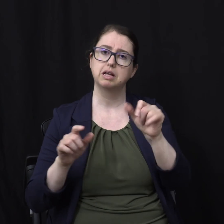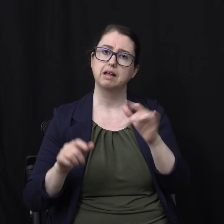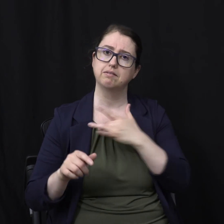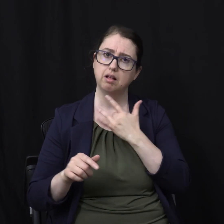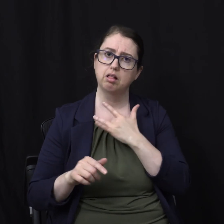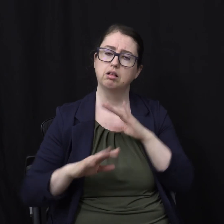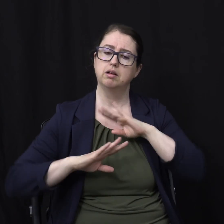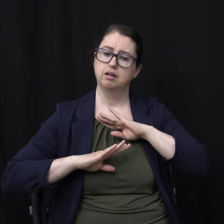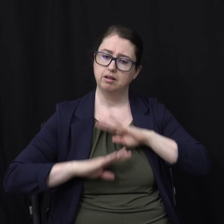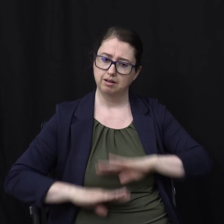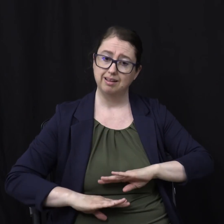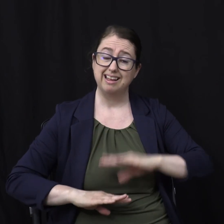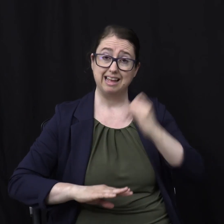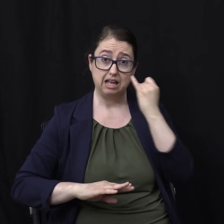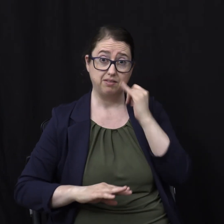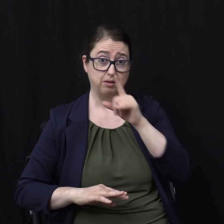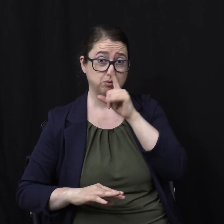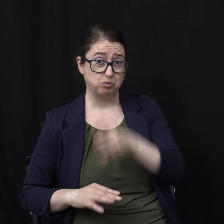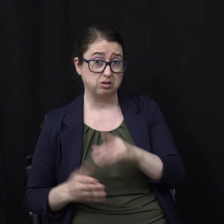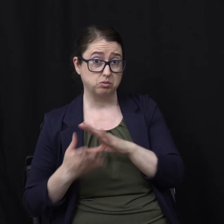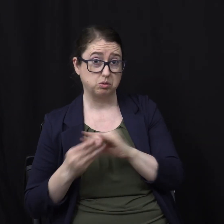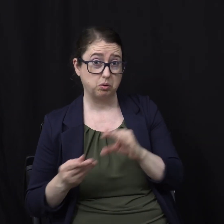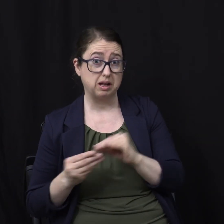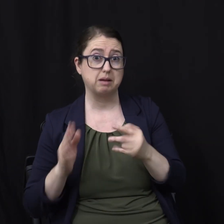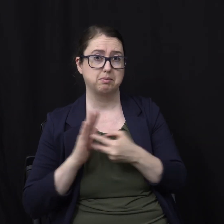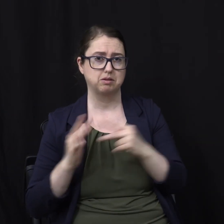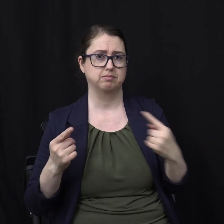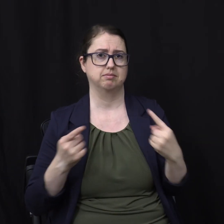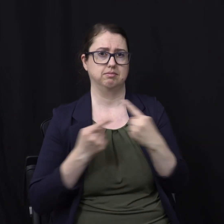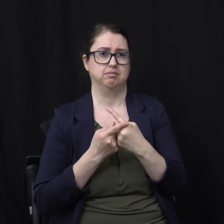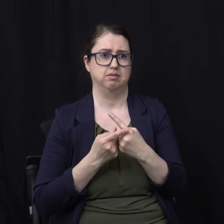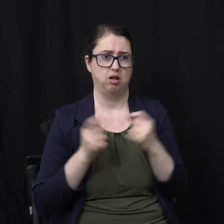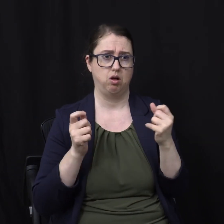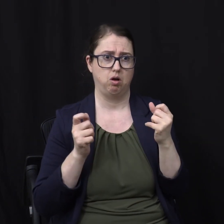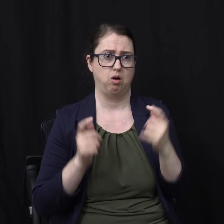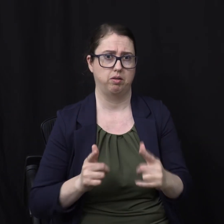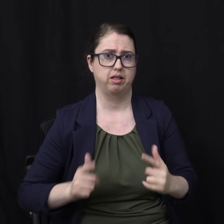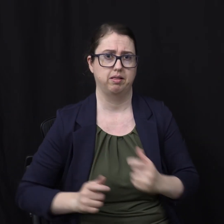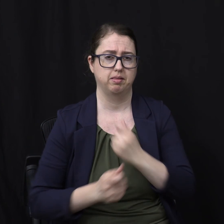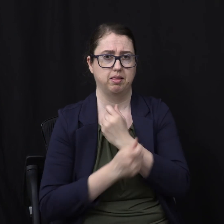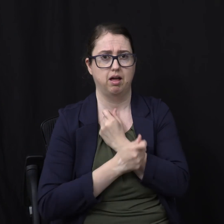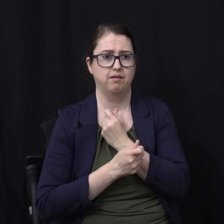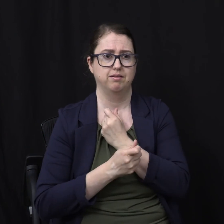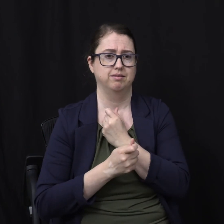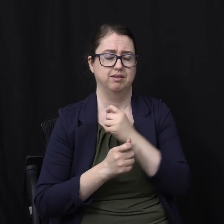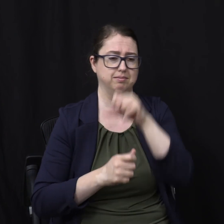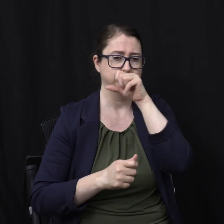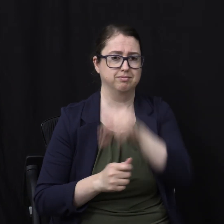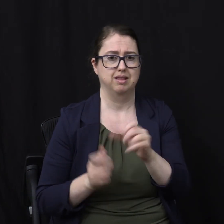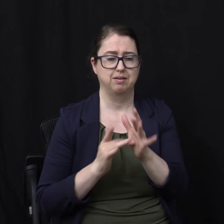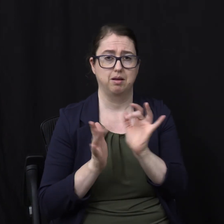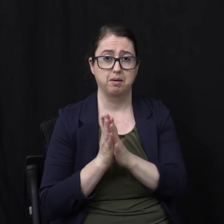otherwise The Bible would Contradict If this was to be Taken literally And everybody Who loves the Bible Would have the same Problem there Wouldn't they Wouldn't we